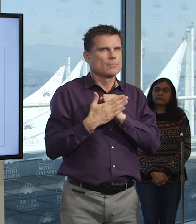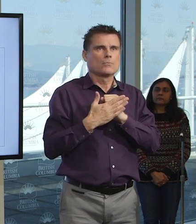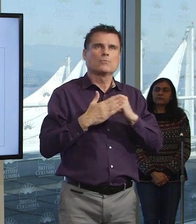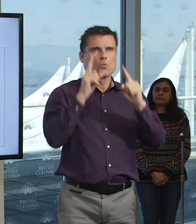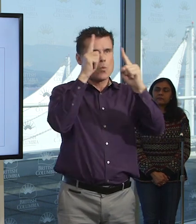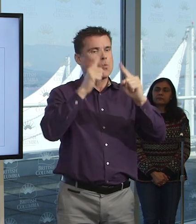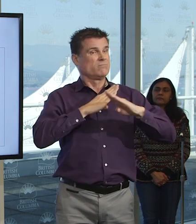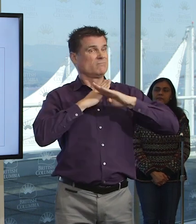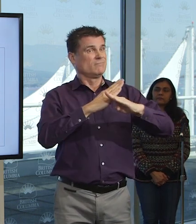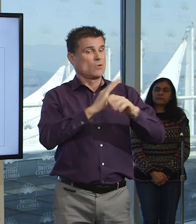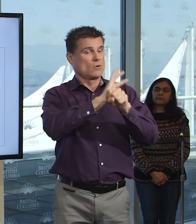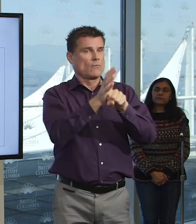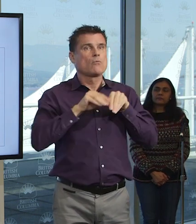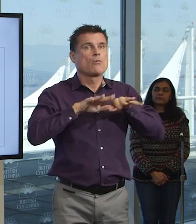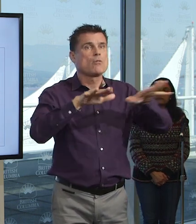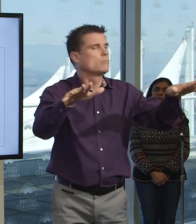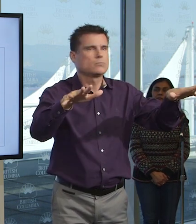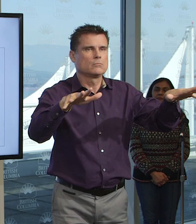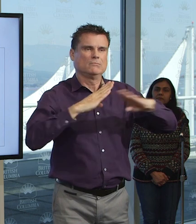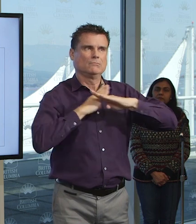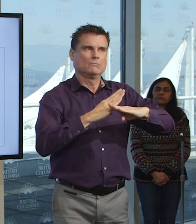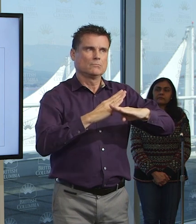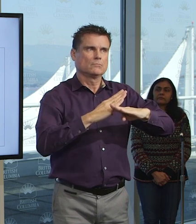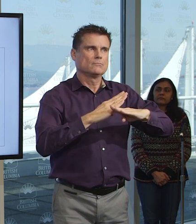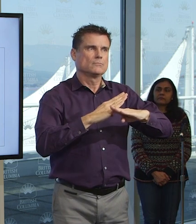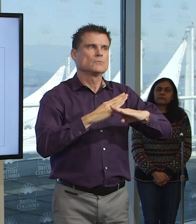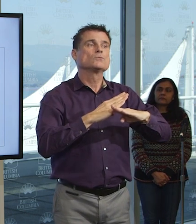incredibly important right now for everybody.